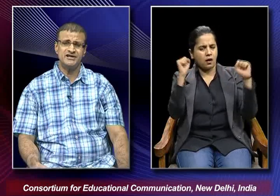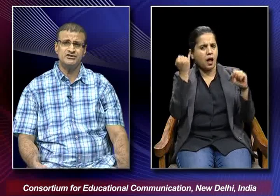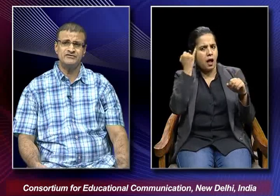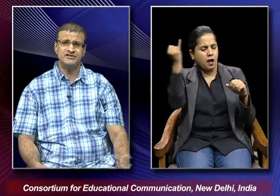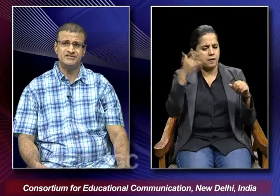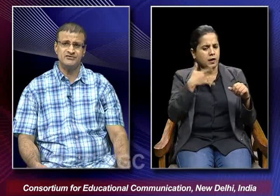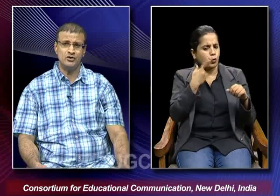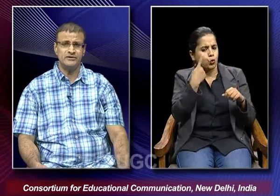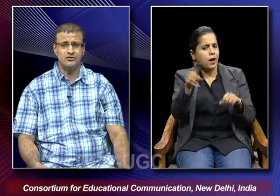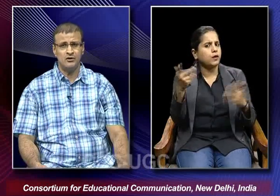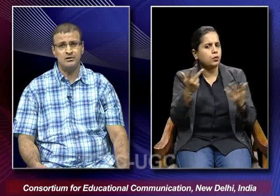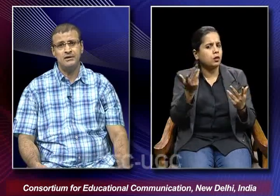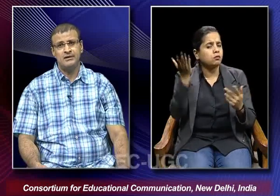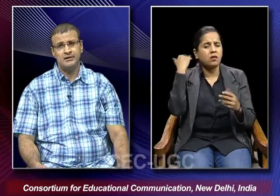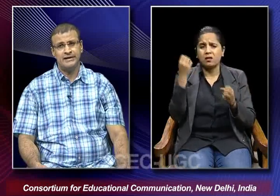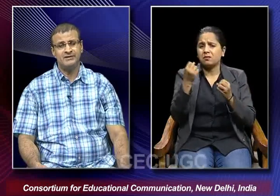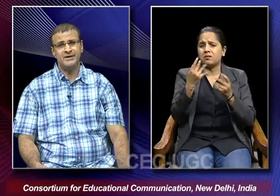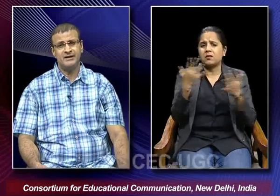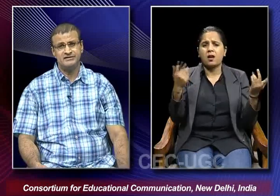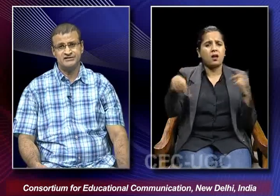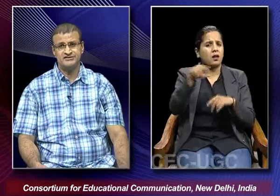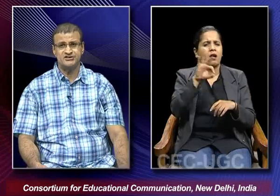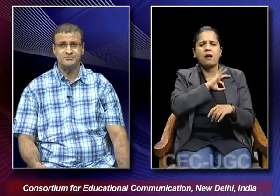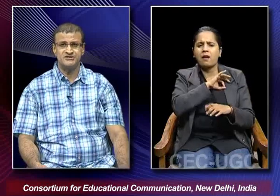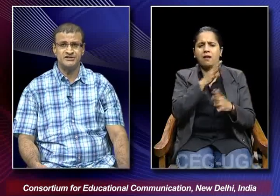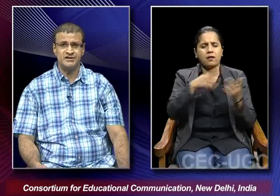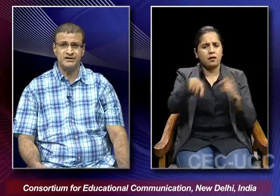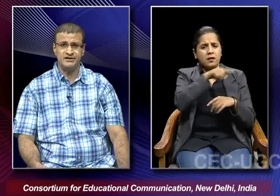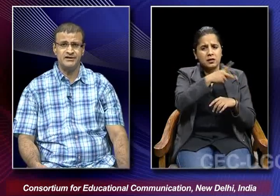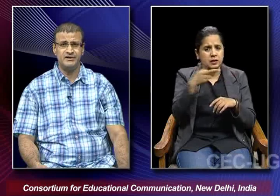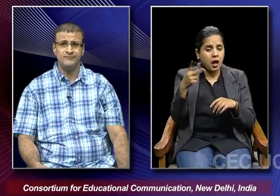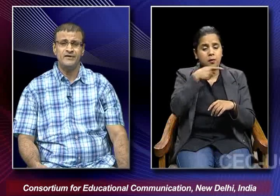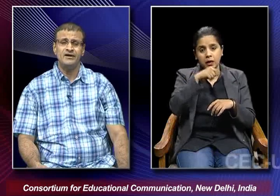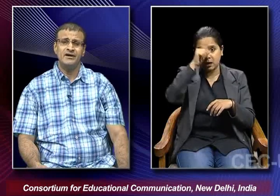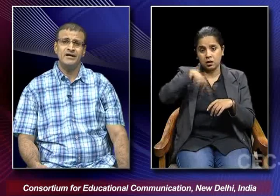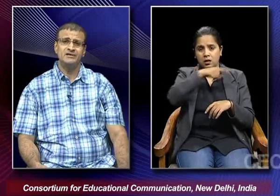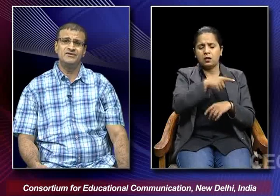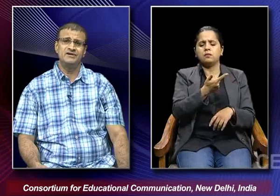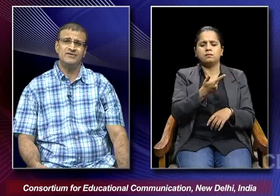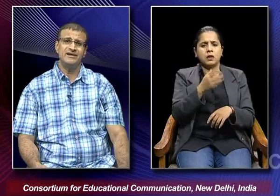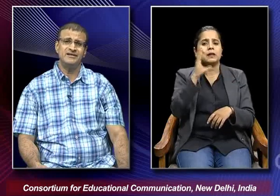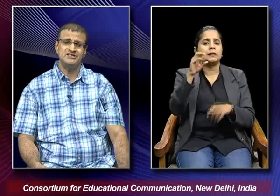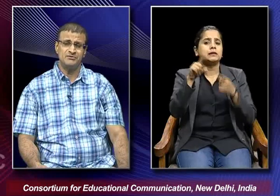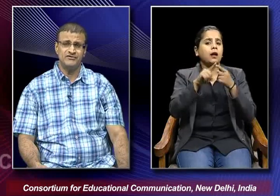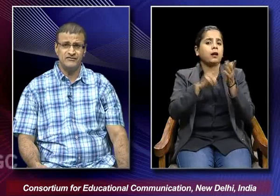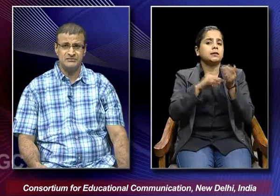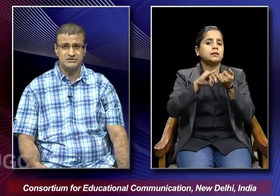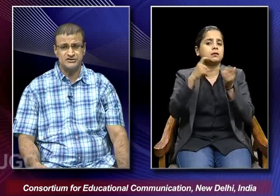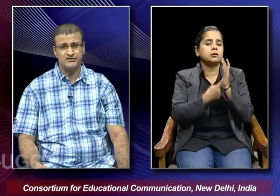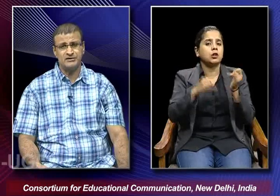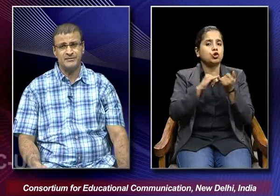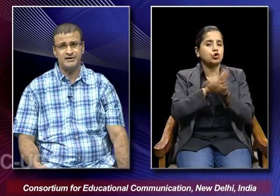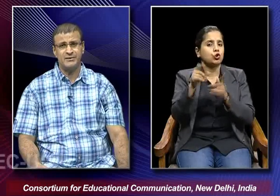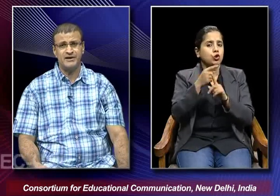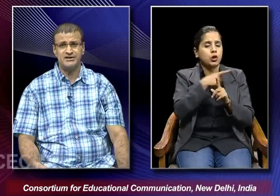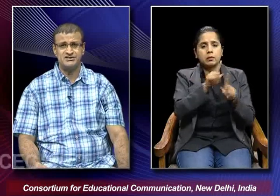these kinds of things they were not at all liked by the censorship machinery in India. And we find that some of the films which